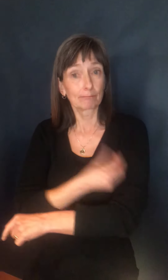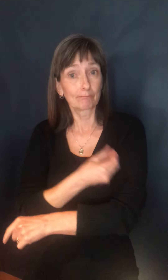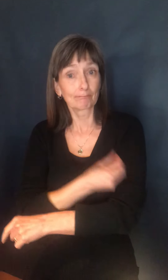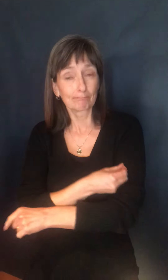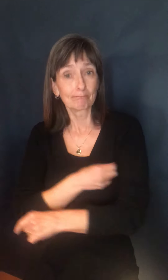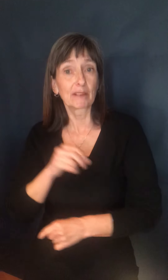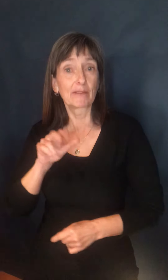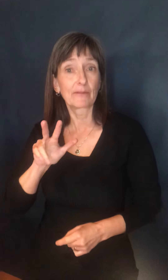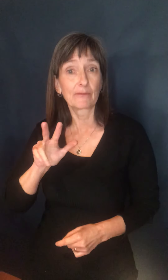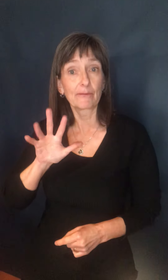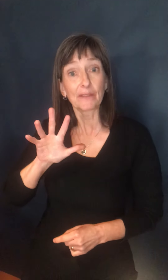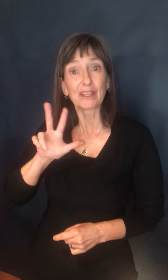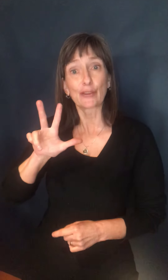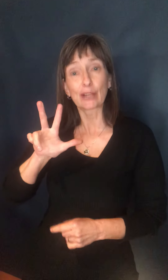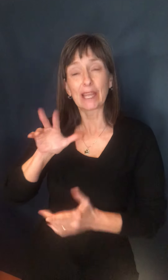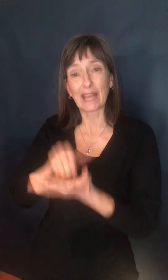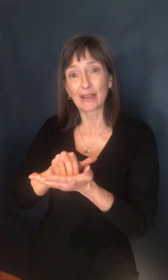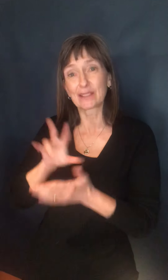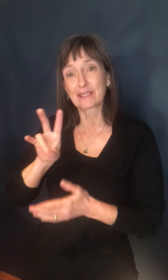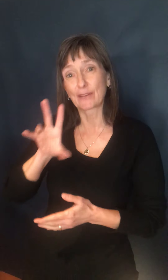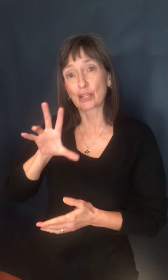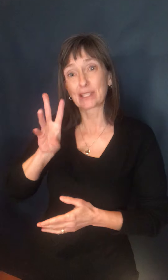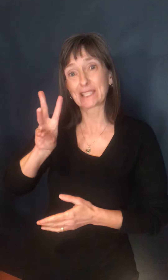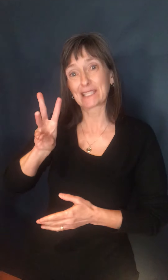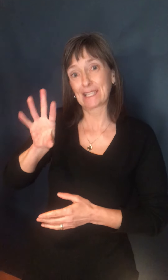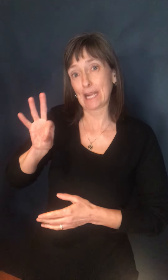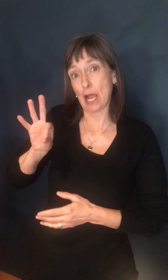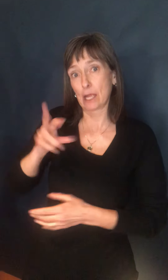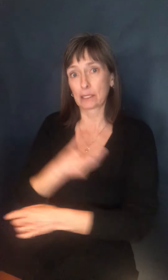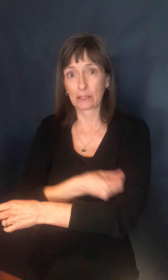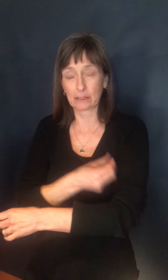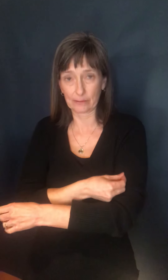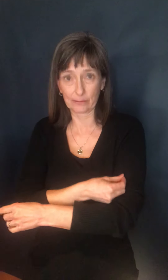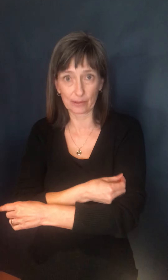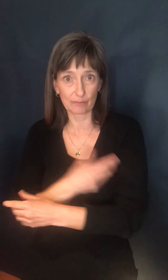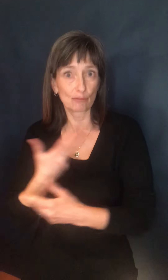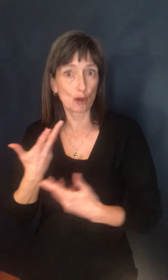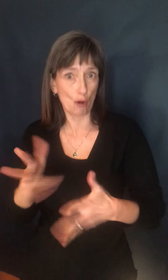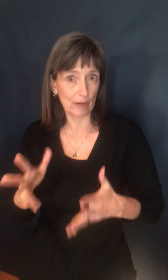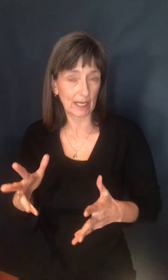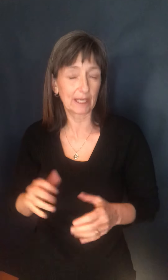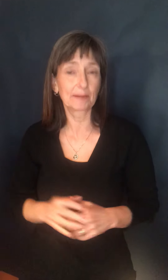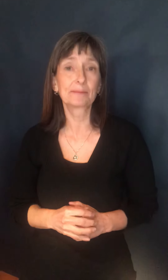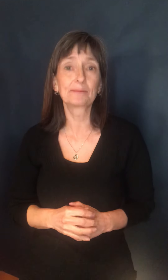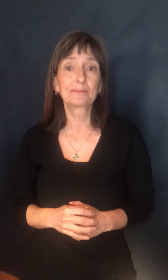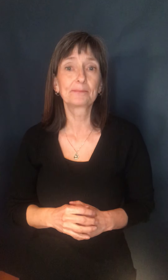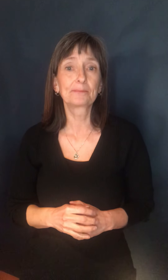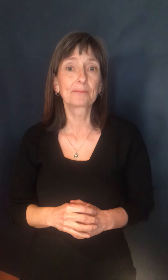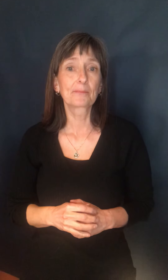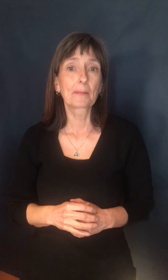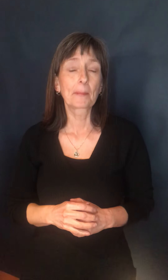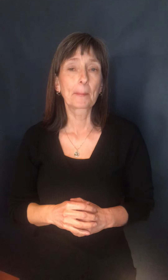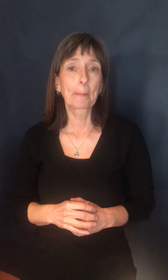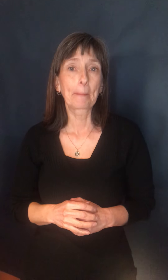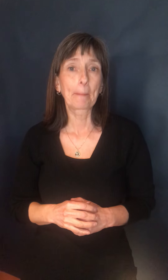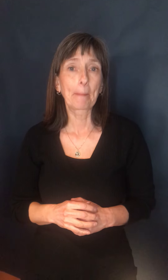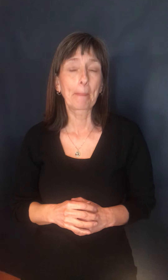,769 doses of vaccines of all kinds. The rollout of the